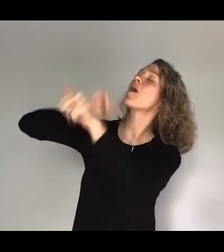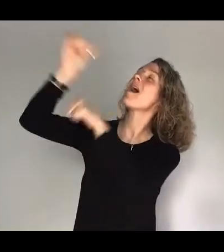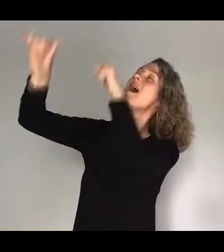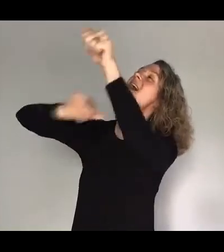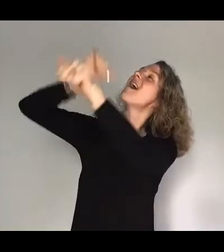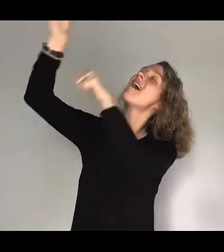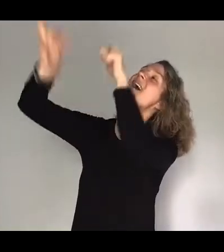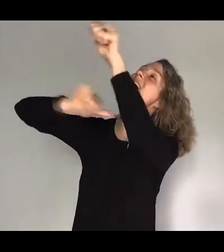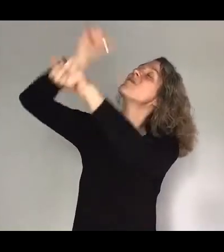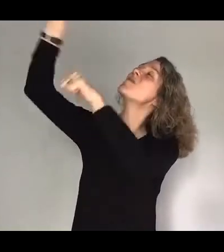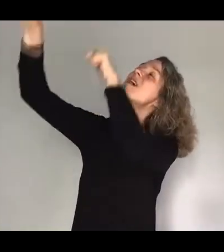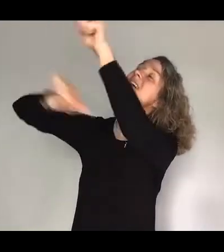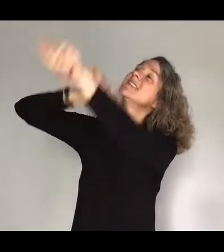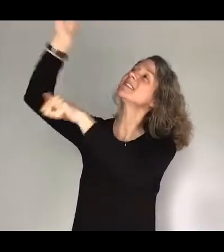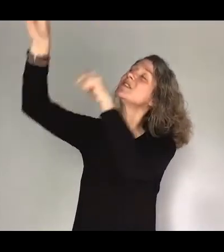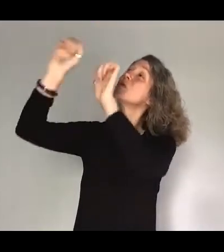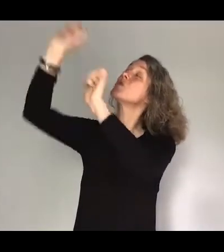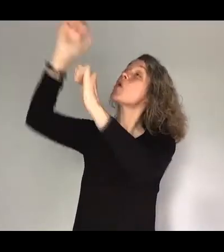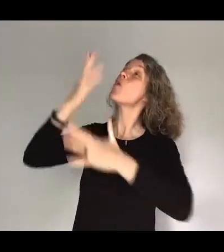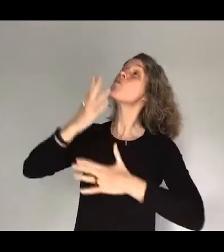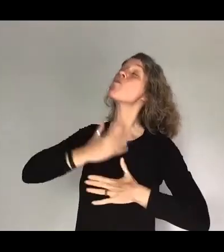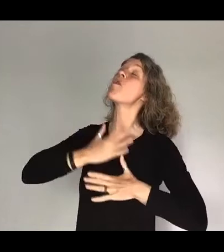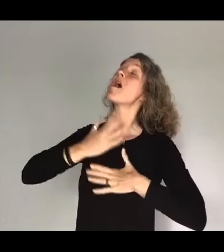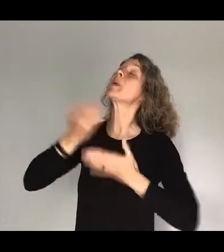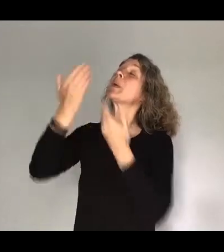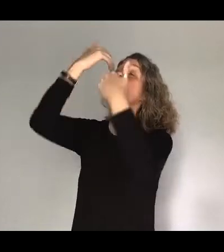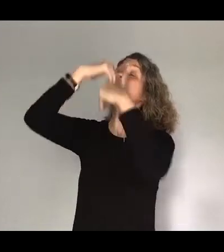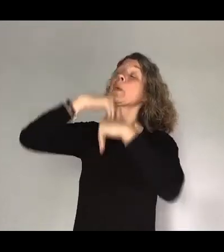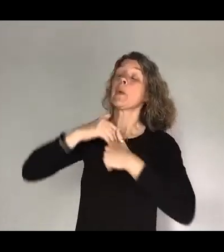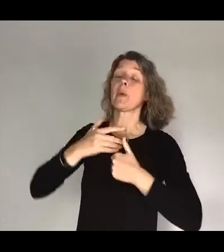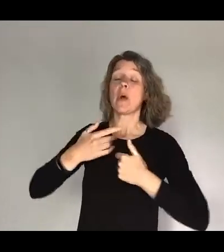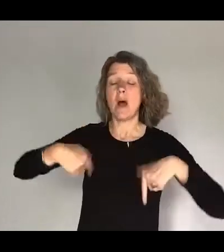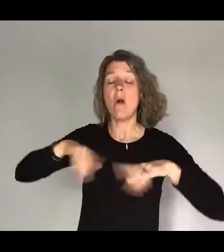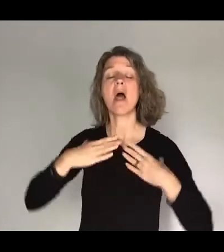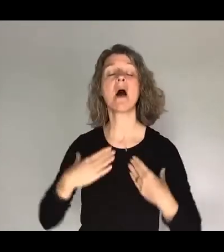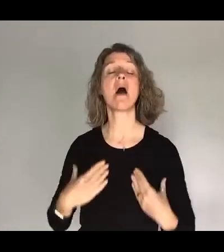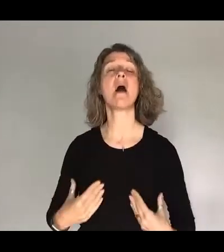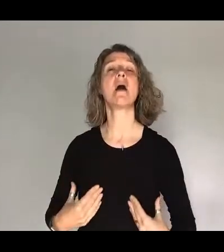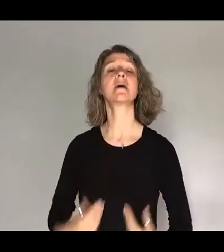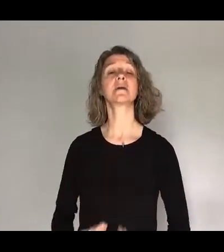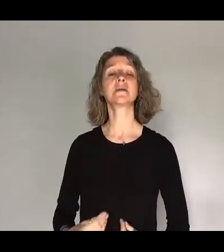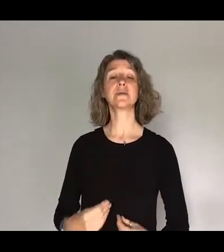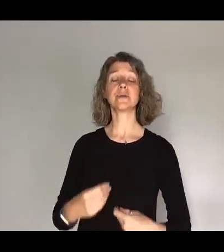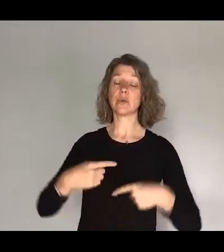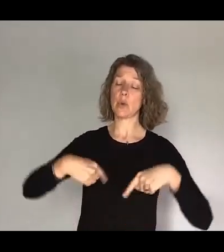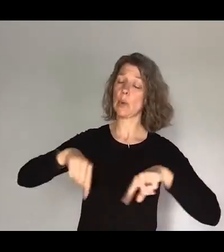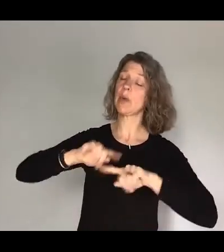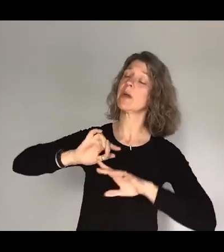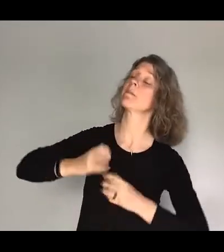out our praise. It's your breath in our lungs, so we pour